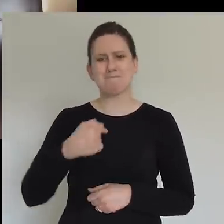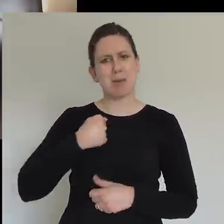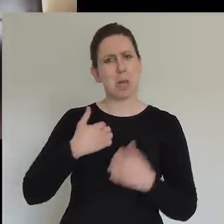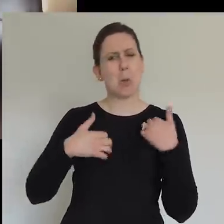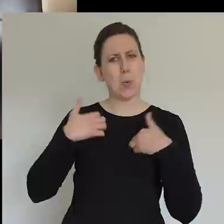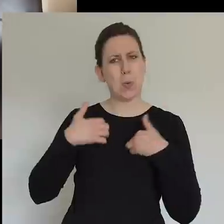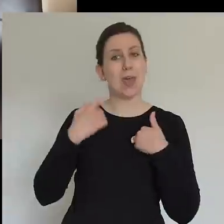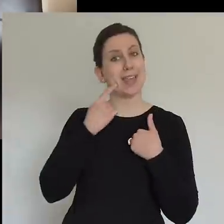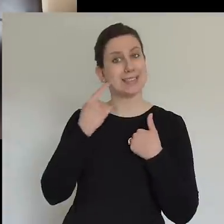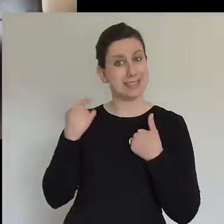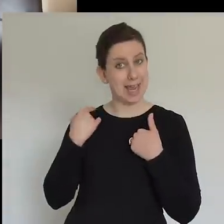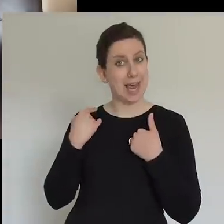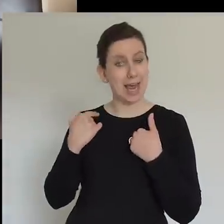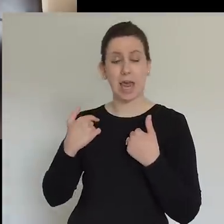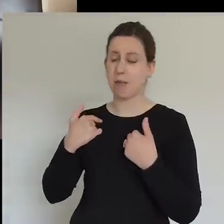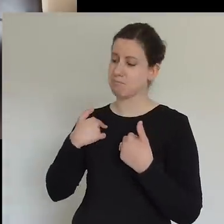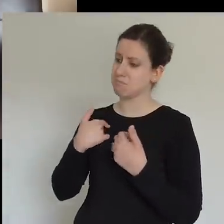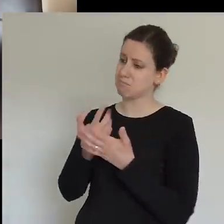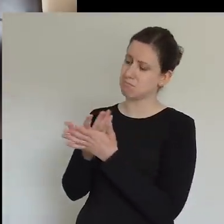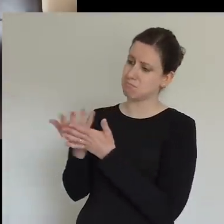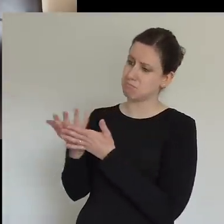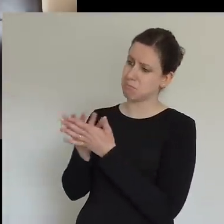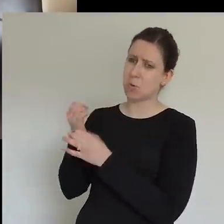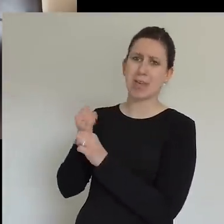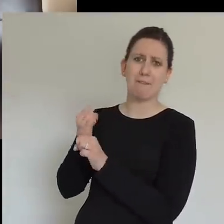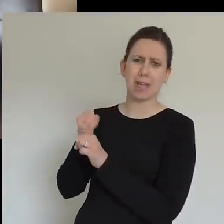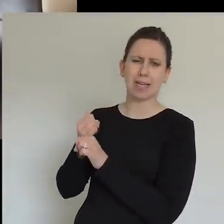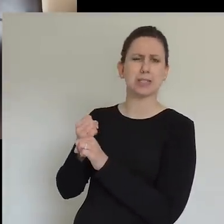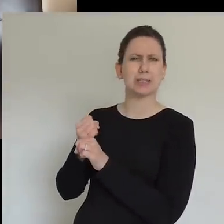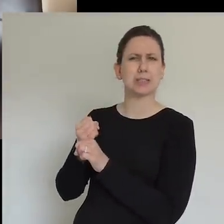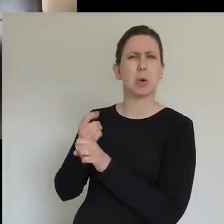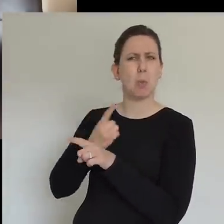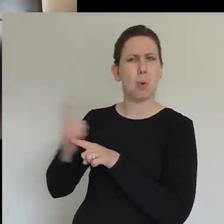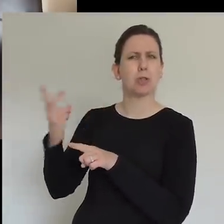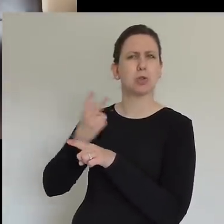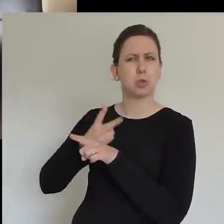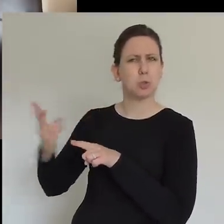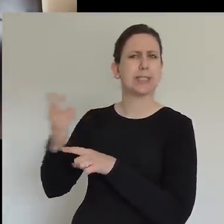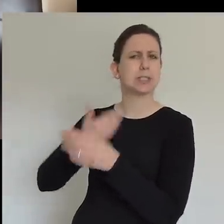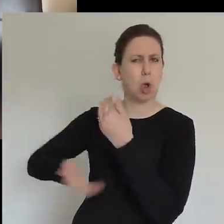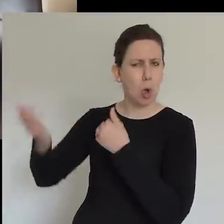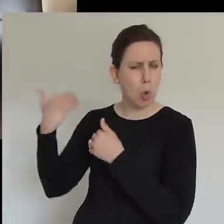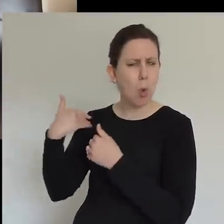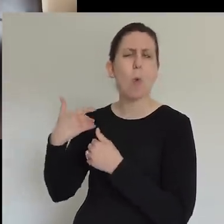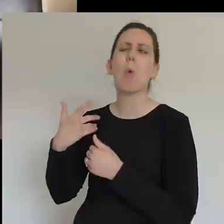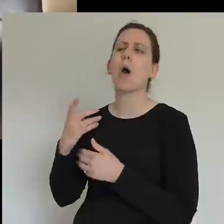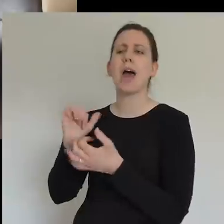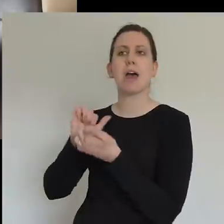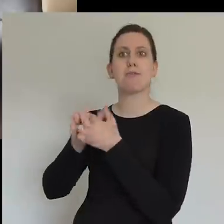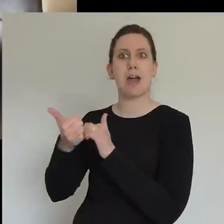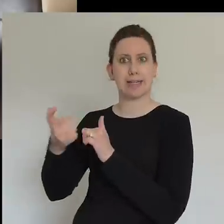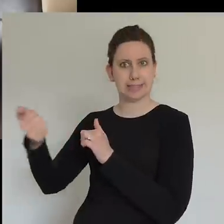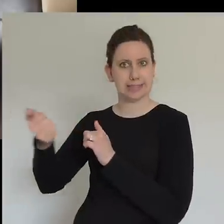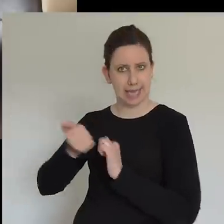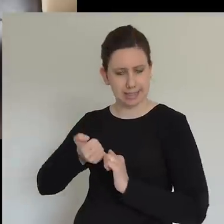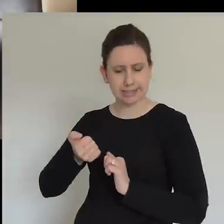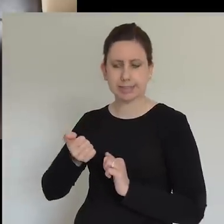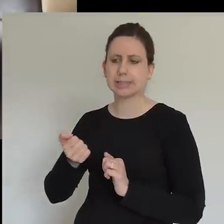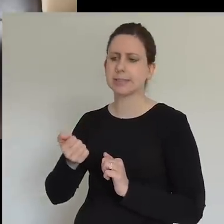that a week or two ago, a friend of mine who I respect highly messaged me on my phone and just said, and it's time to disrupt your